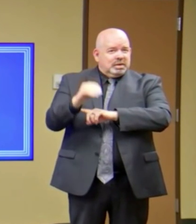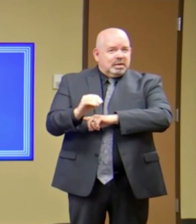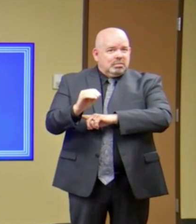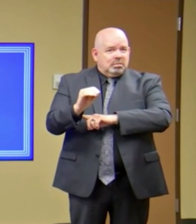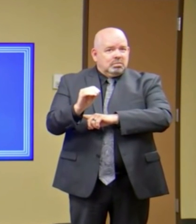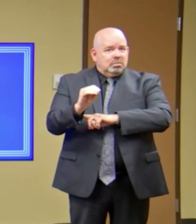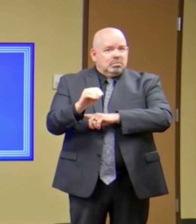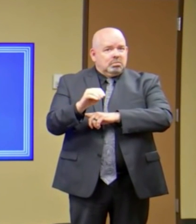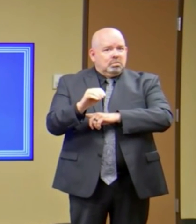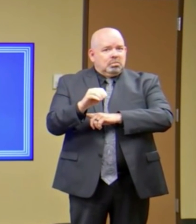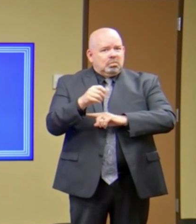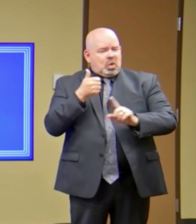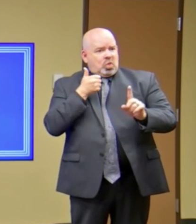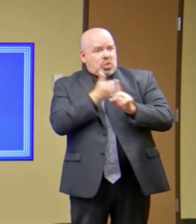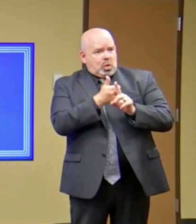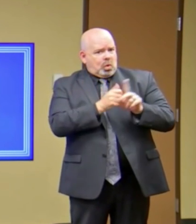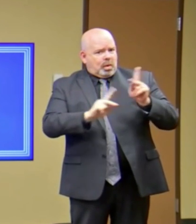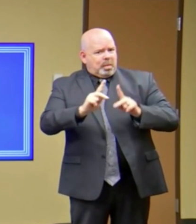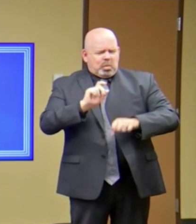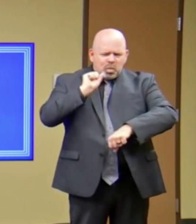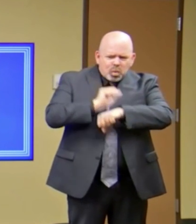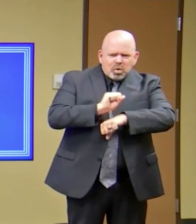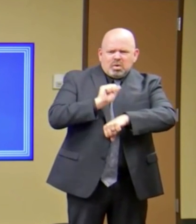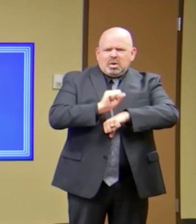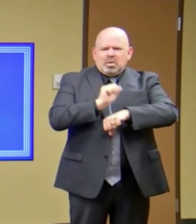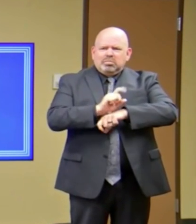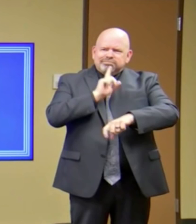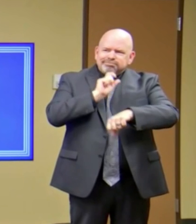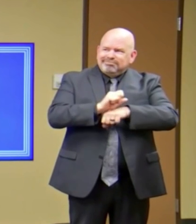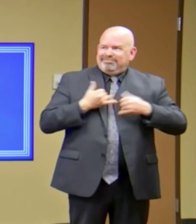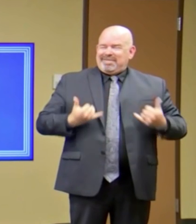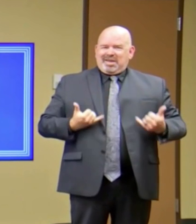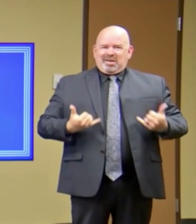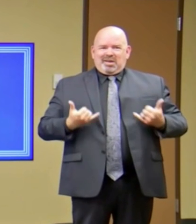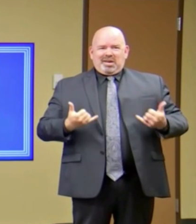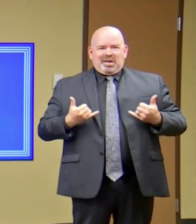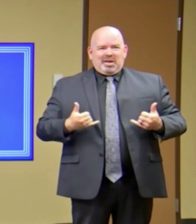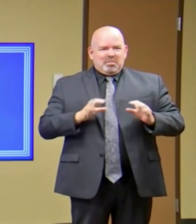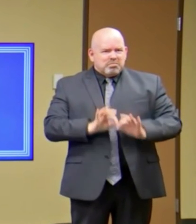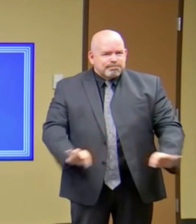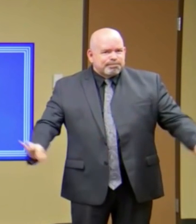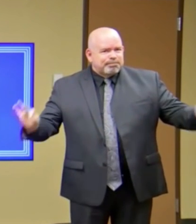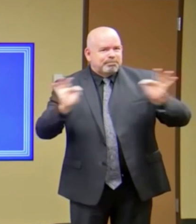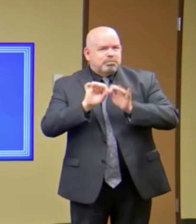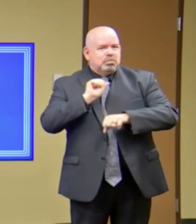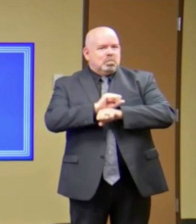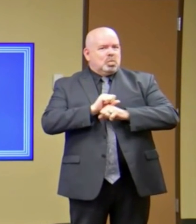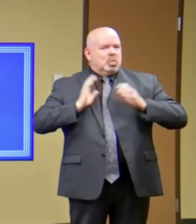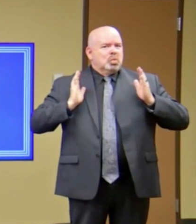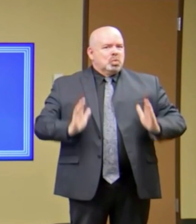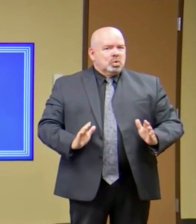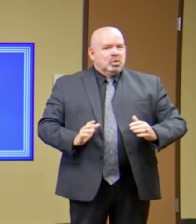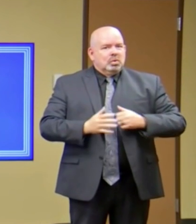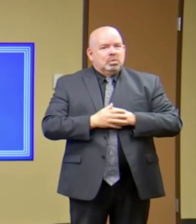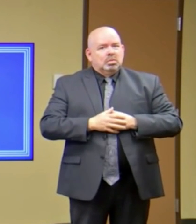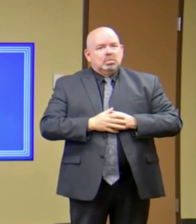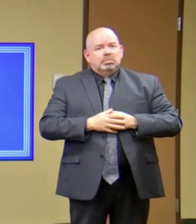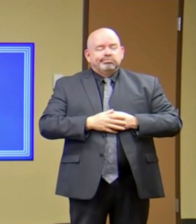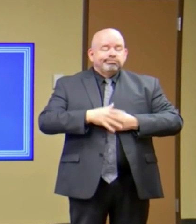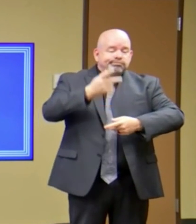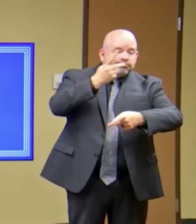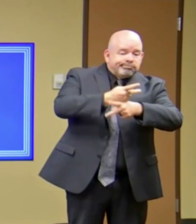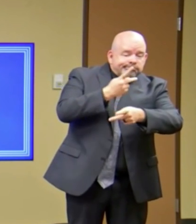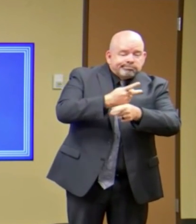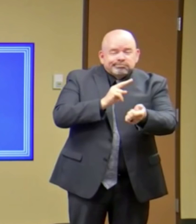with a broad range affecting occupational sectors. And this would include health care, public health,